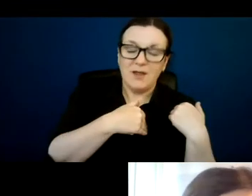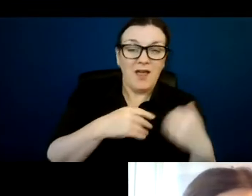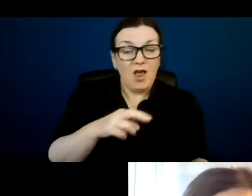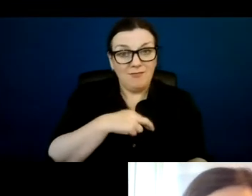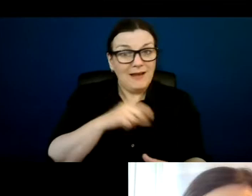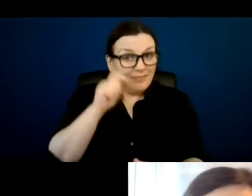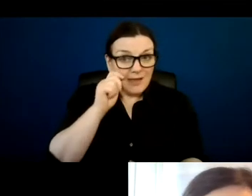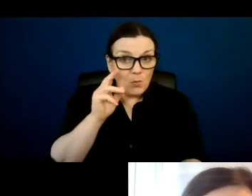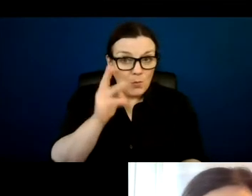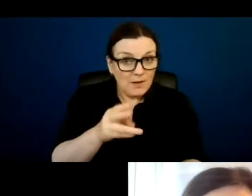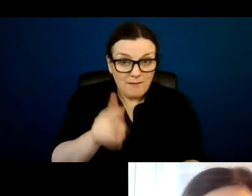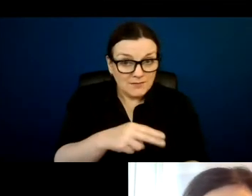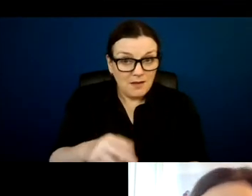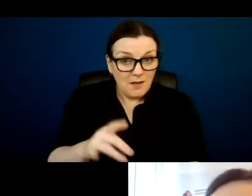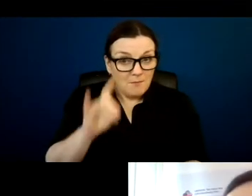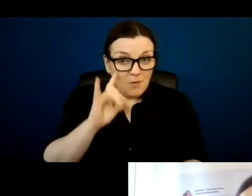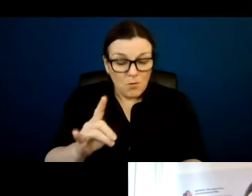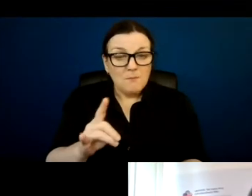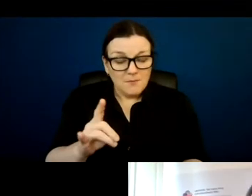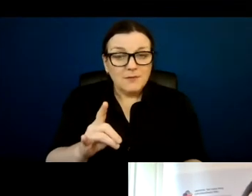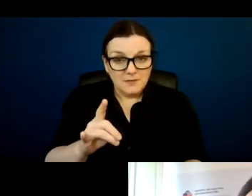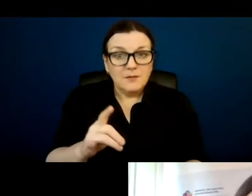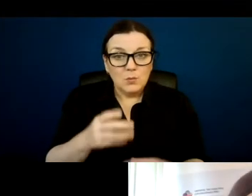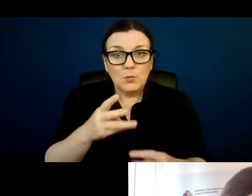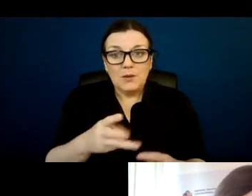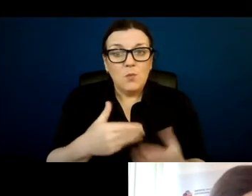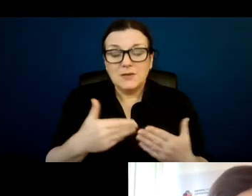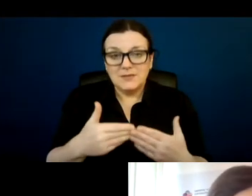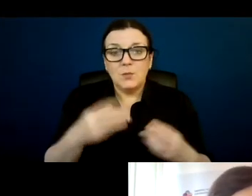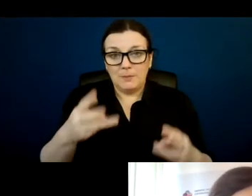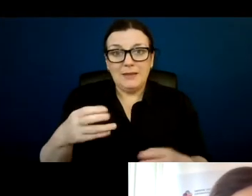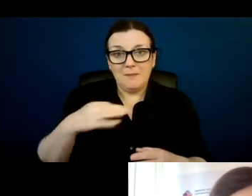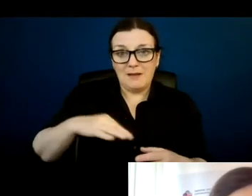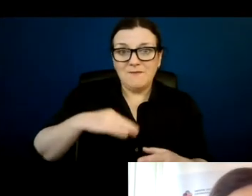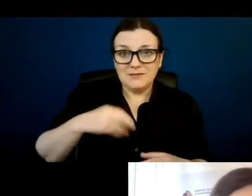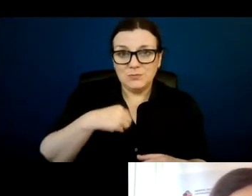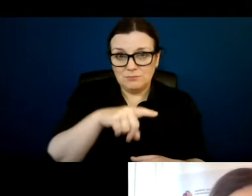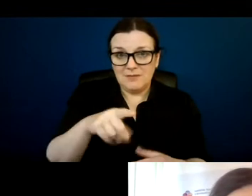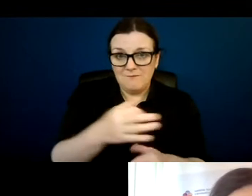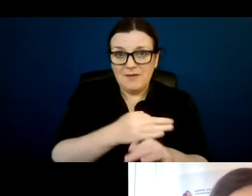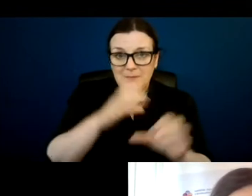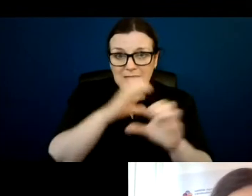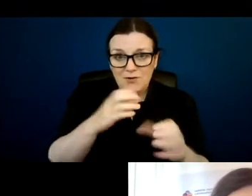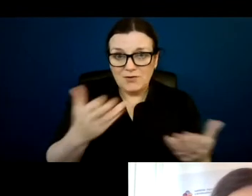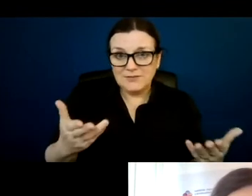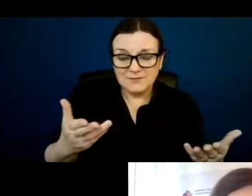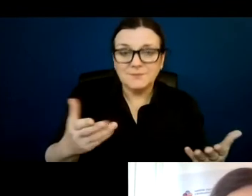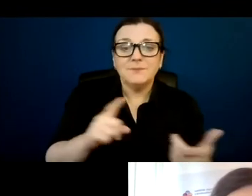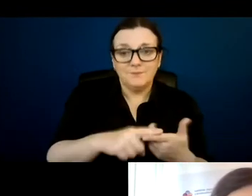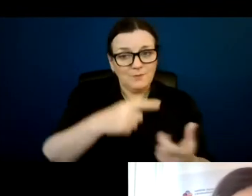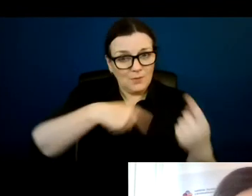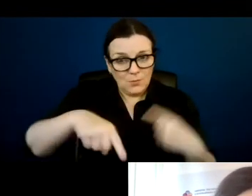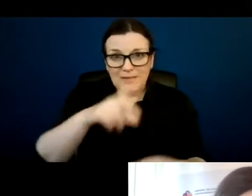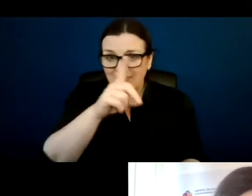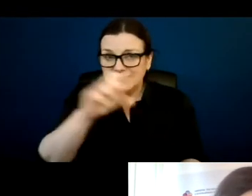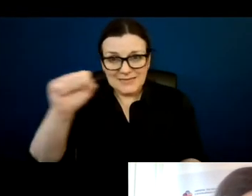certainly am hopeful that instead it's going to be an asset to the family care and we in the DSS very much have to